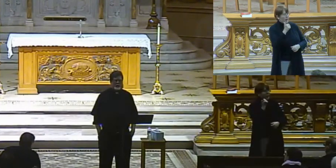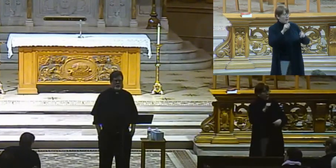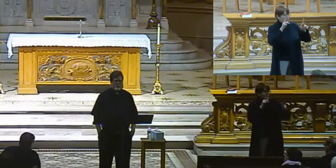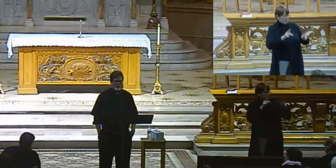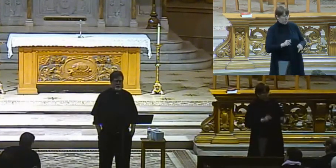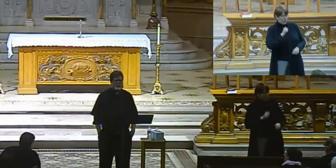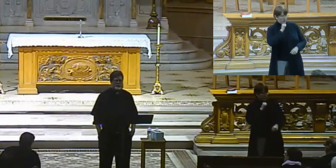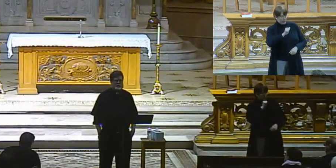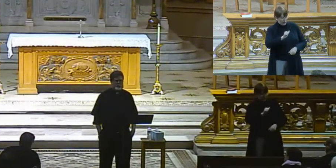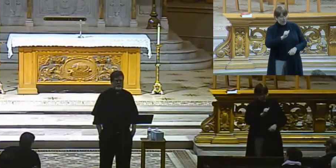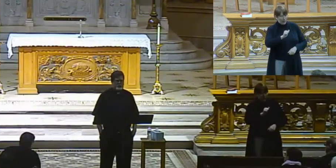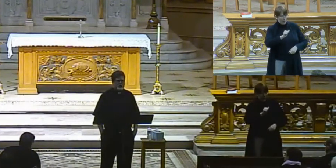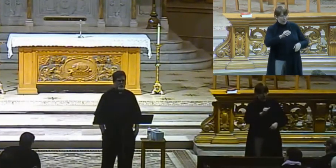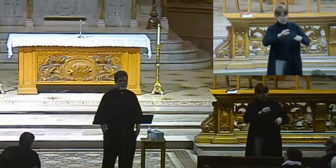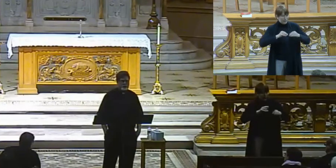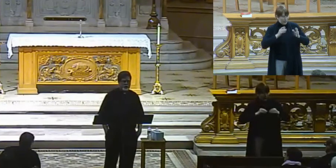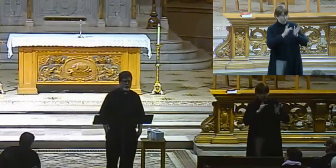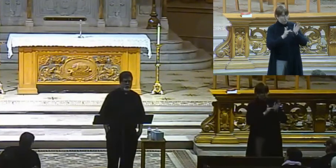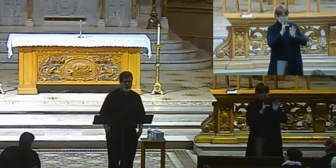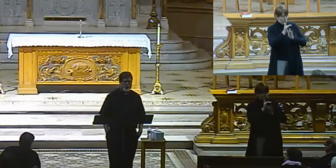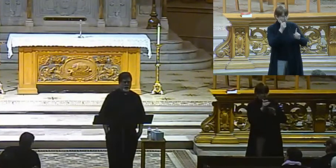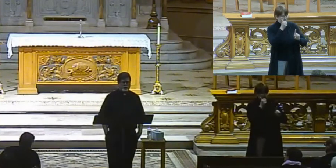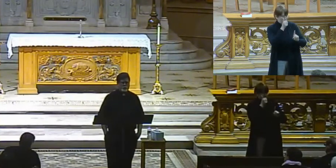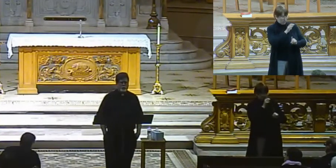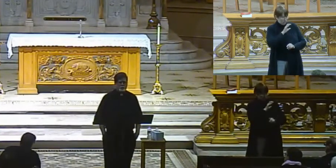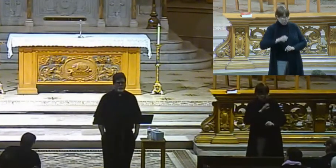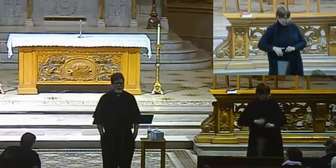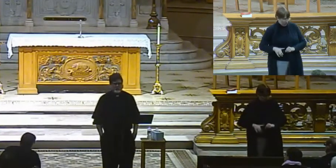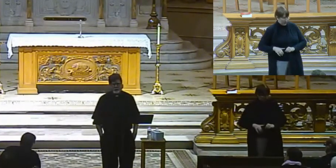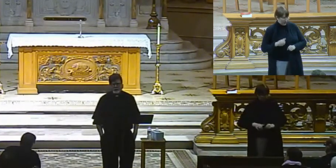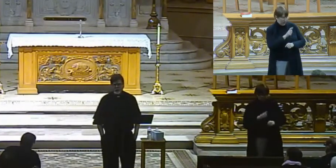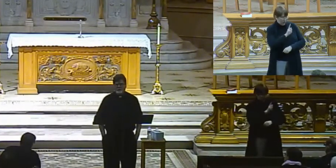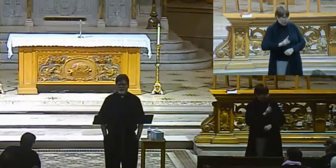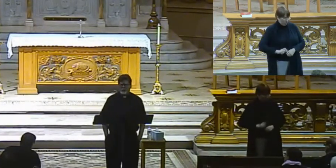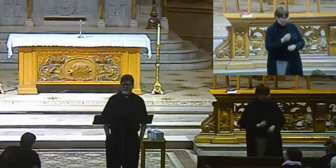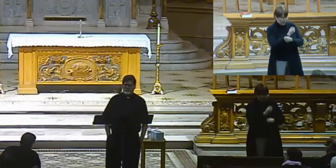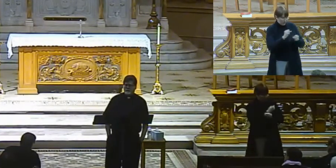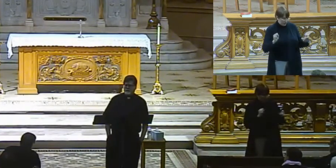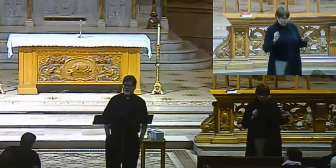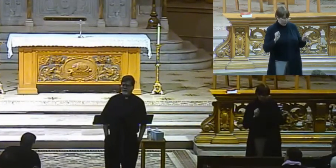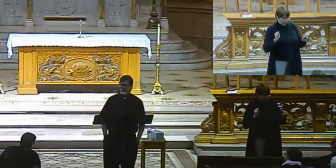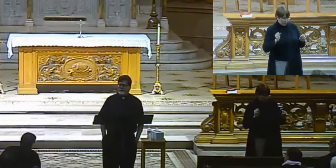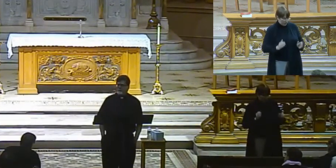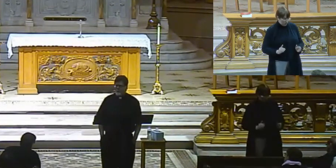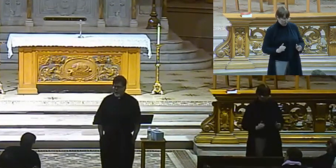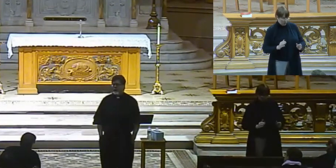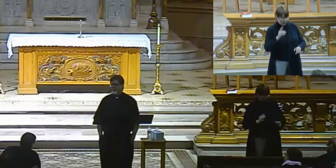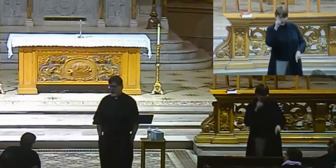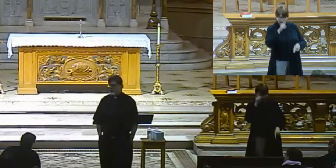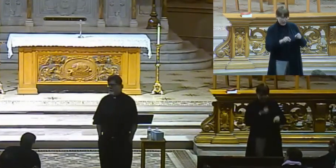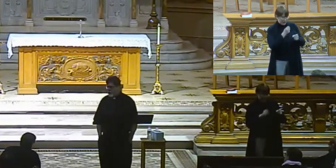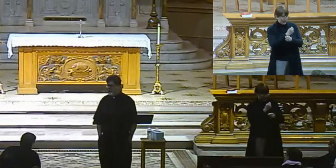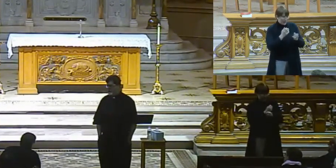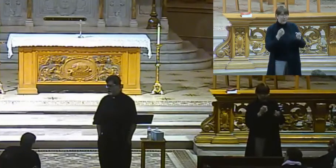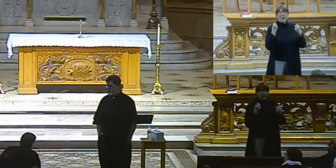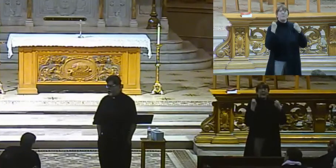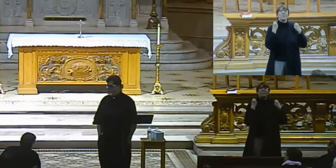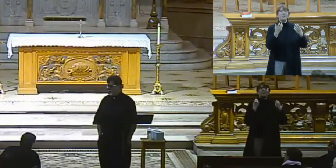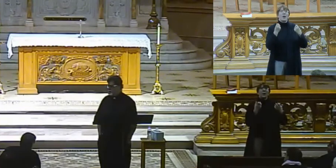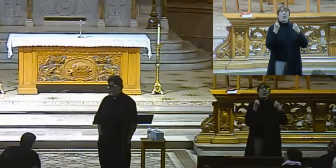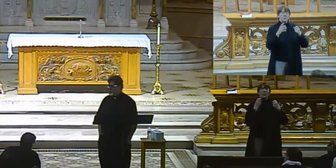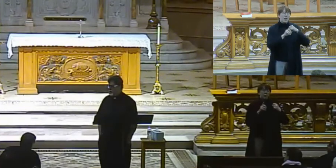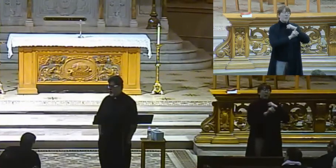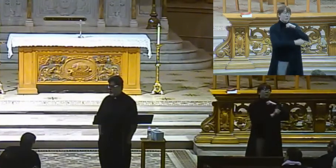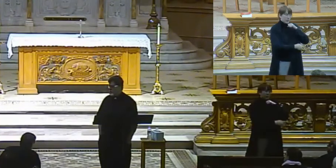not explicitly accept Jesus Christ as their Lord and Savior cannot be saved? Many, many, many of our